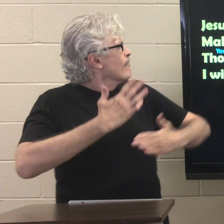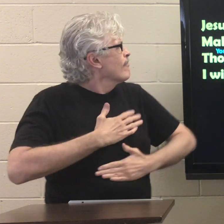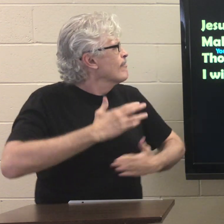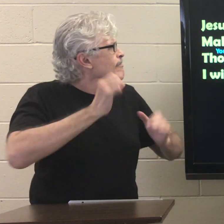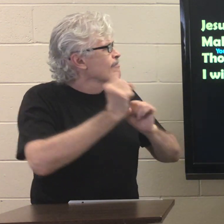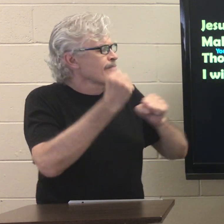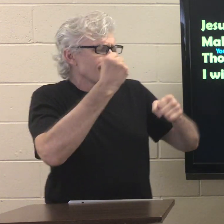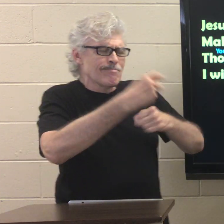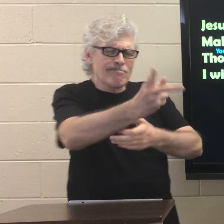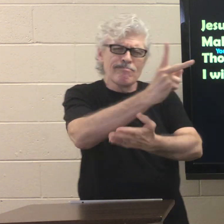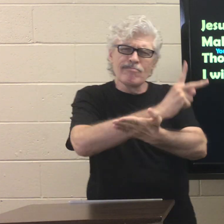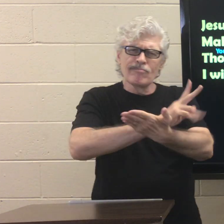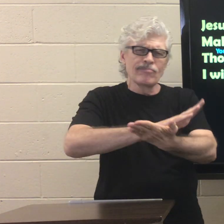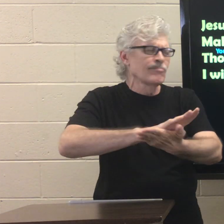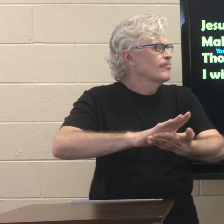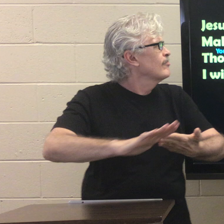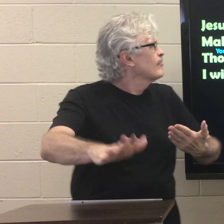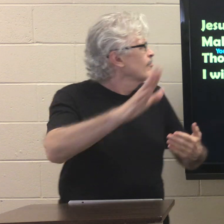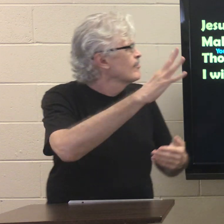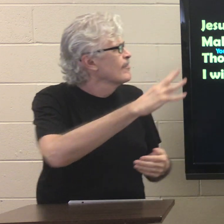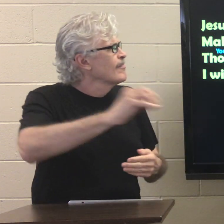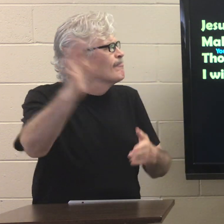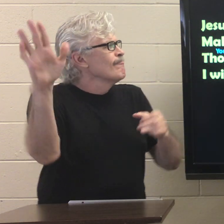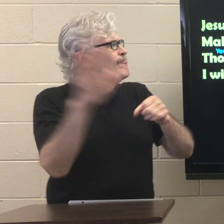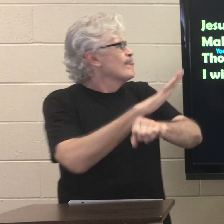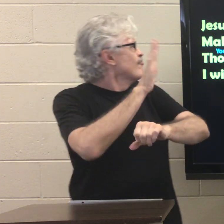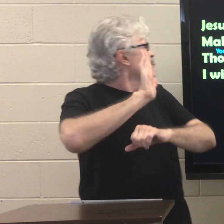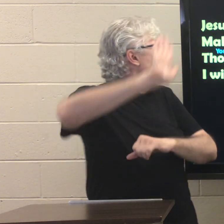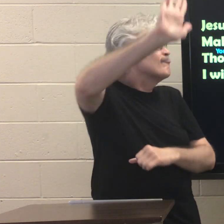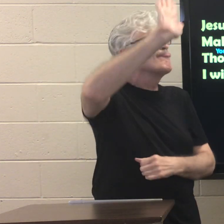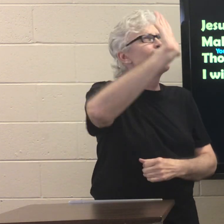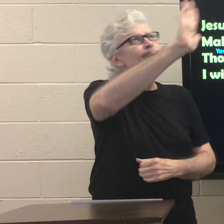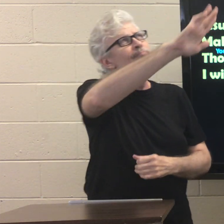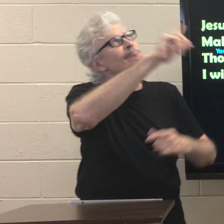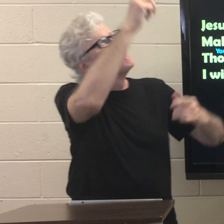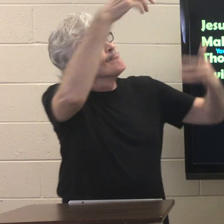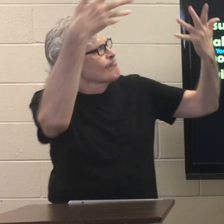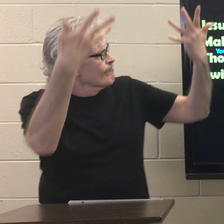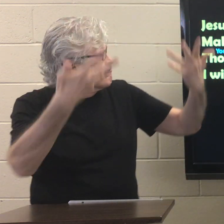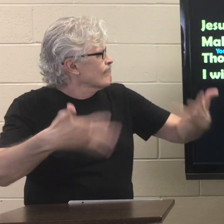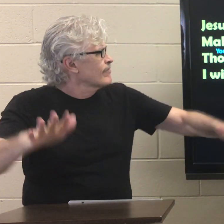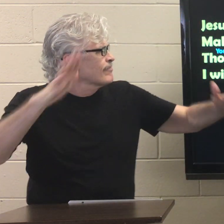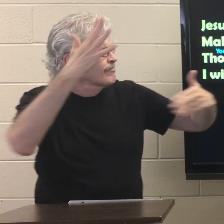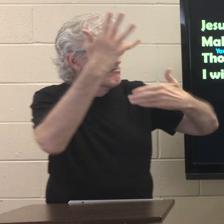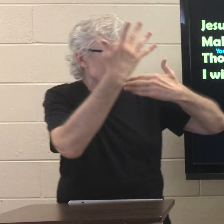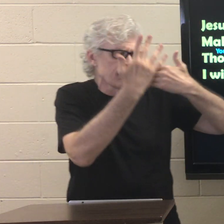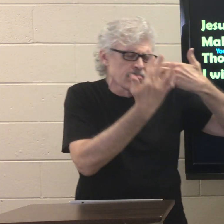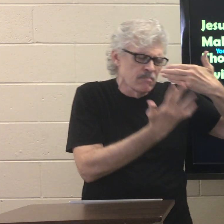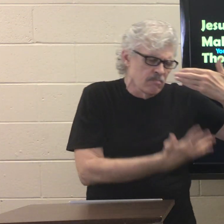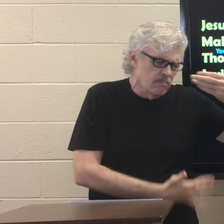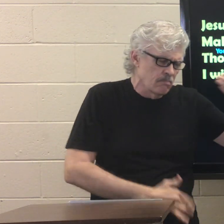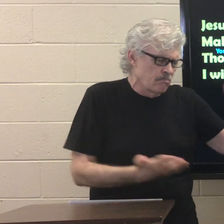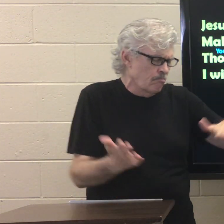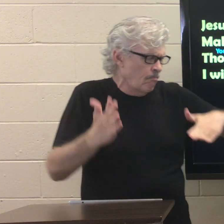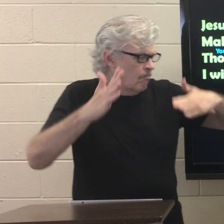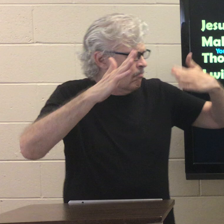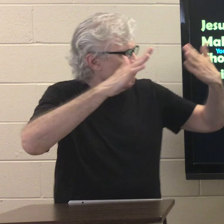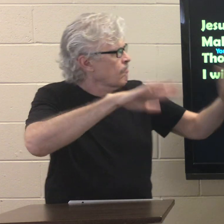Make it pure and holy thine. Thou hast bled and died